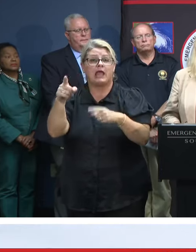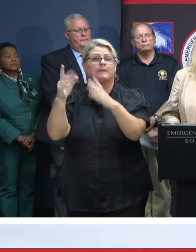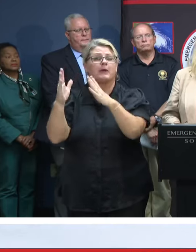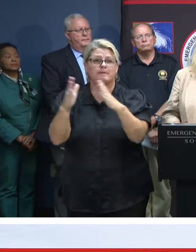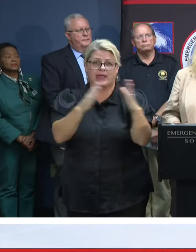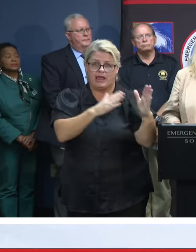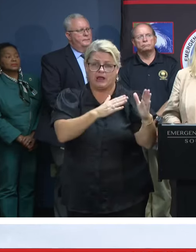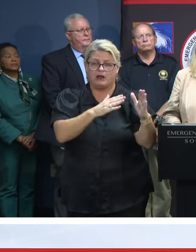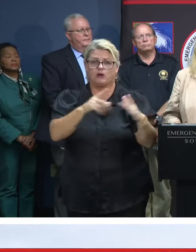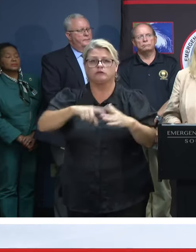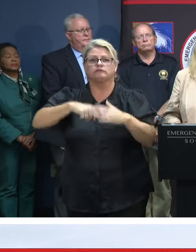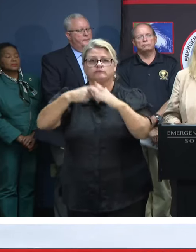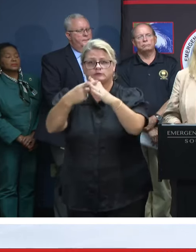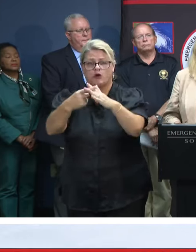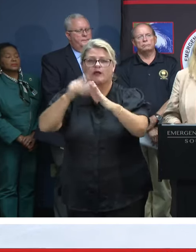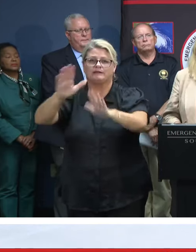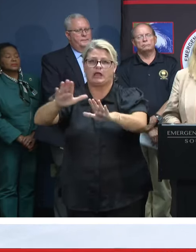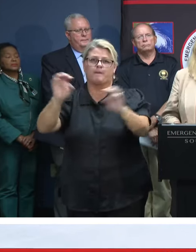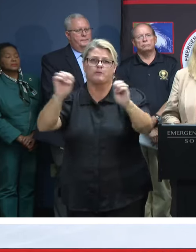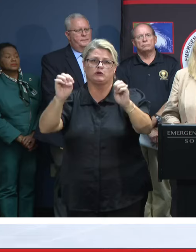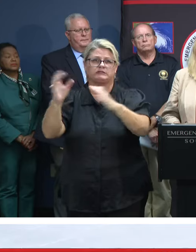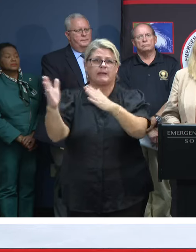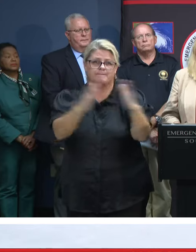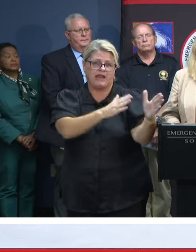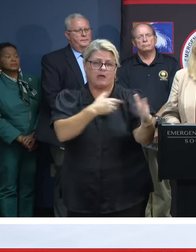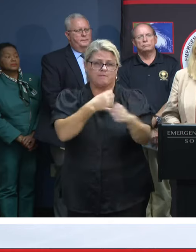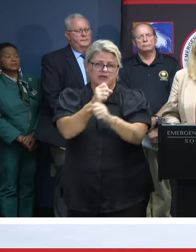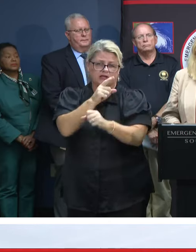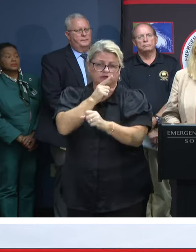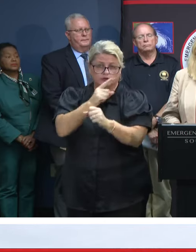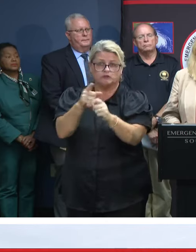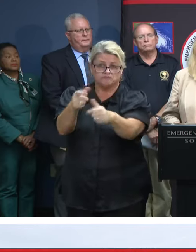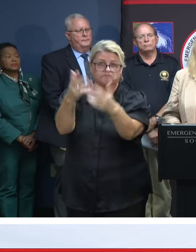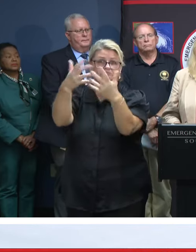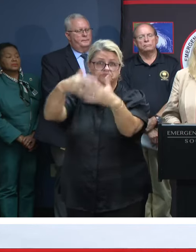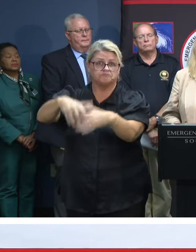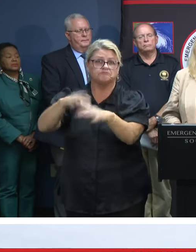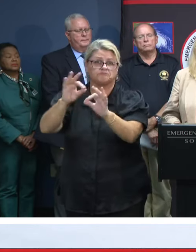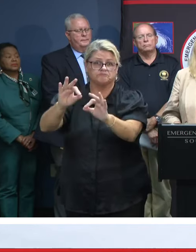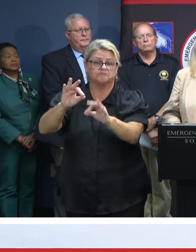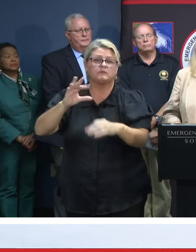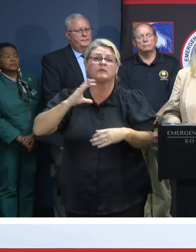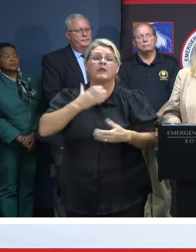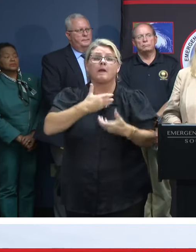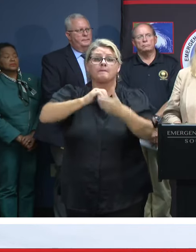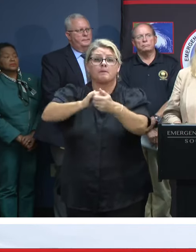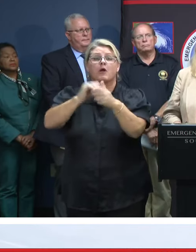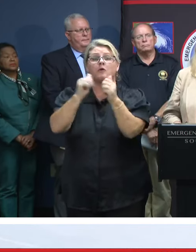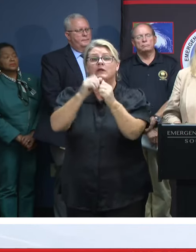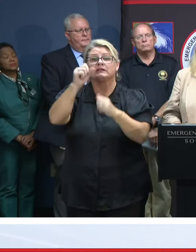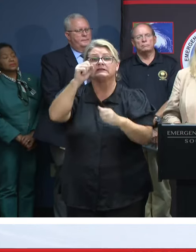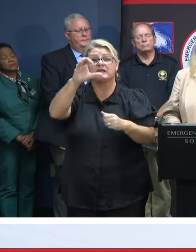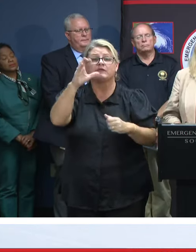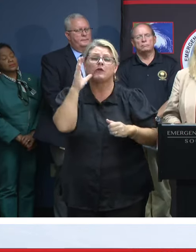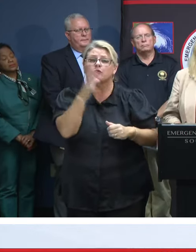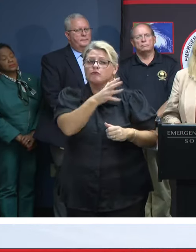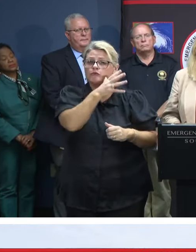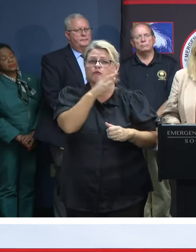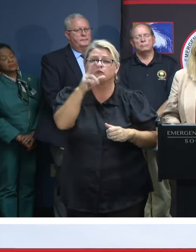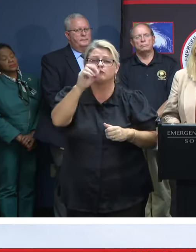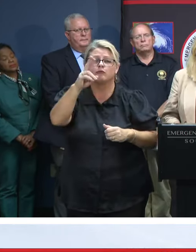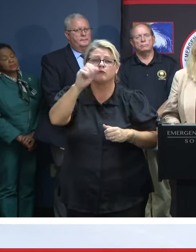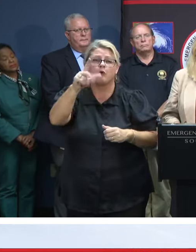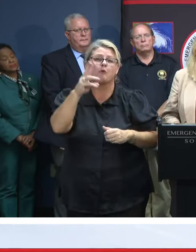and implement their emergency plans. We also are working with our collaborative partners, including South Carolina Rural Water Association,